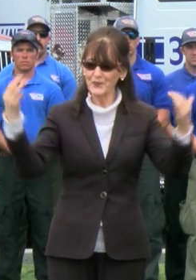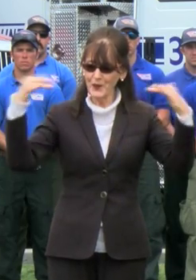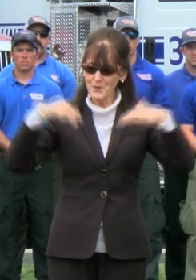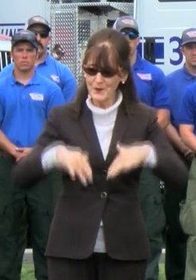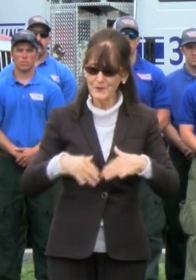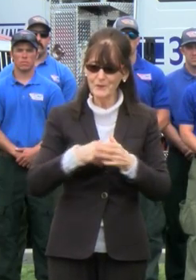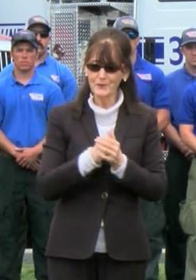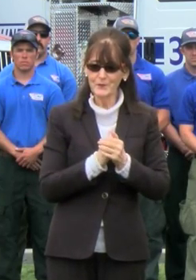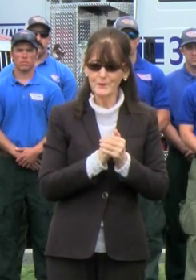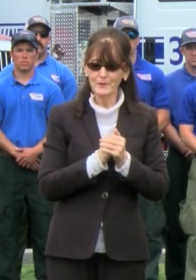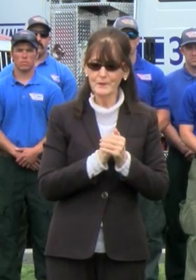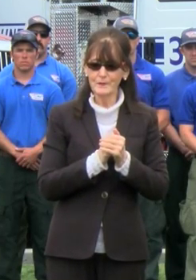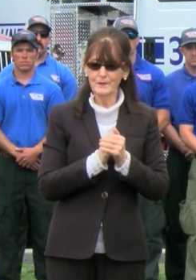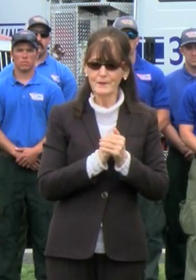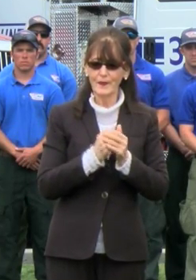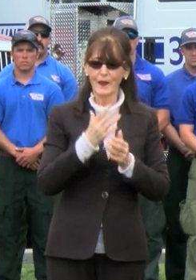here.